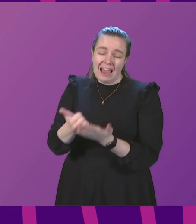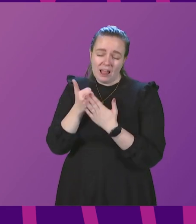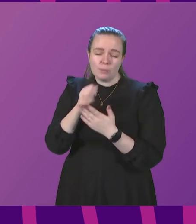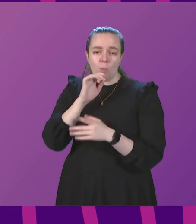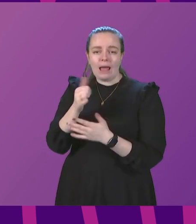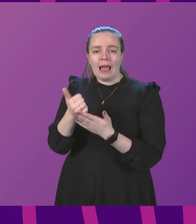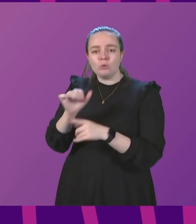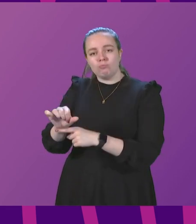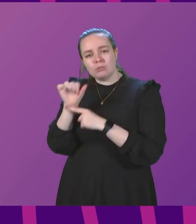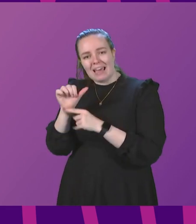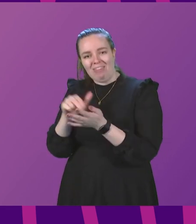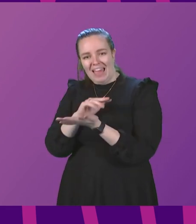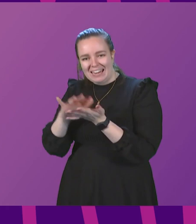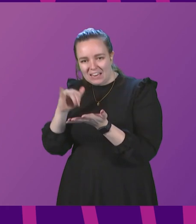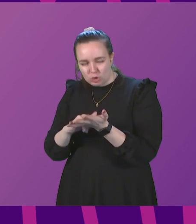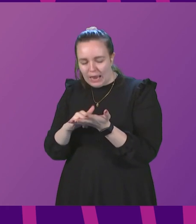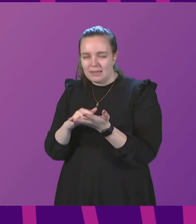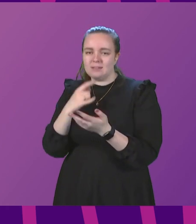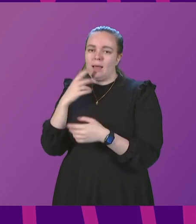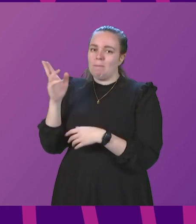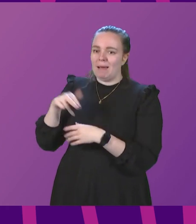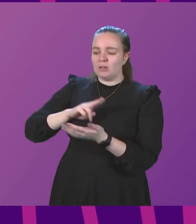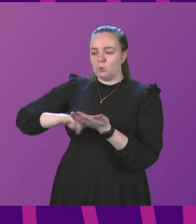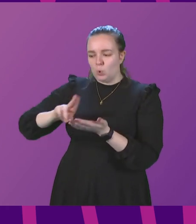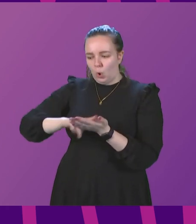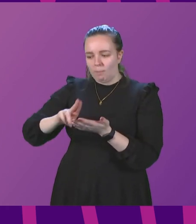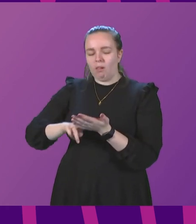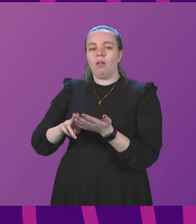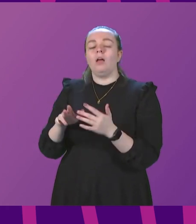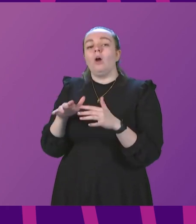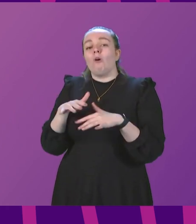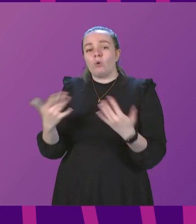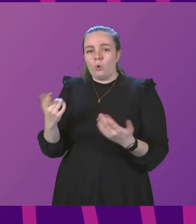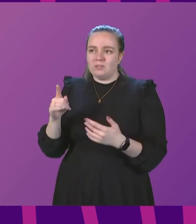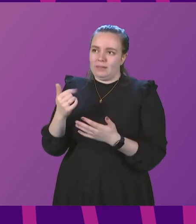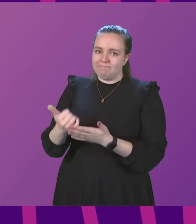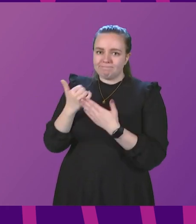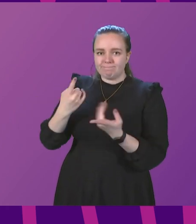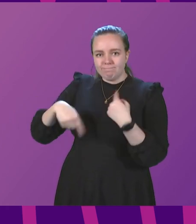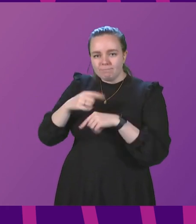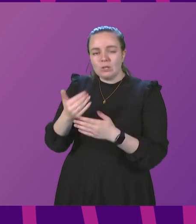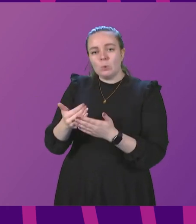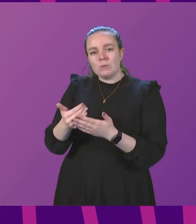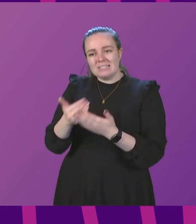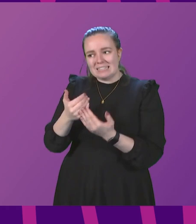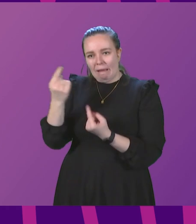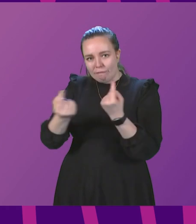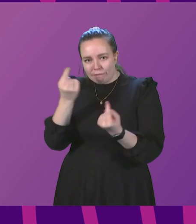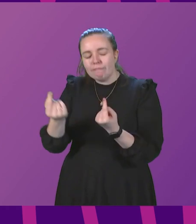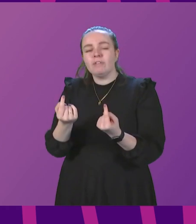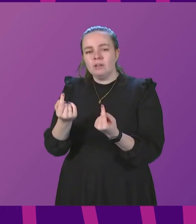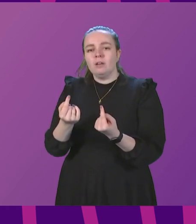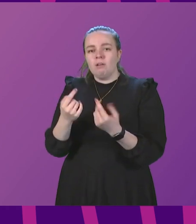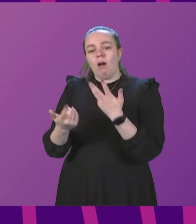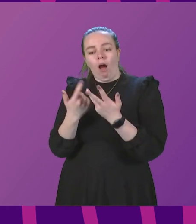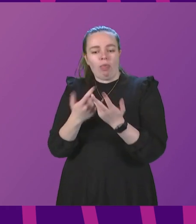protect the NHS and help get it back to normal. And they are, of course, enabling us to keep each other safe, even while other protections